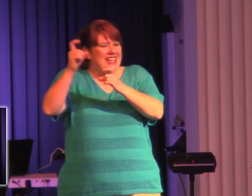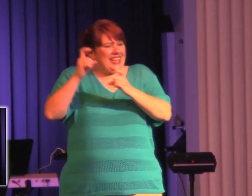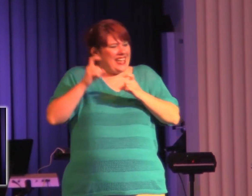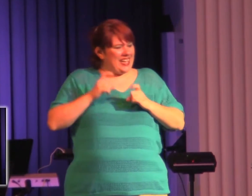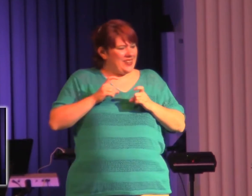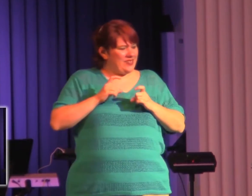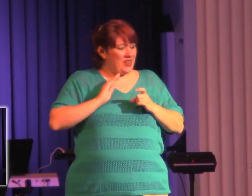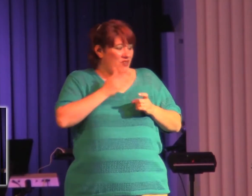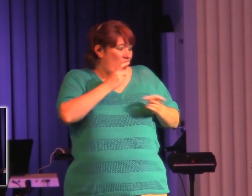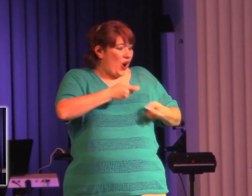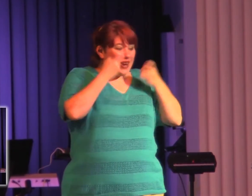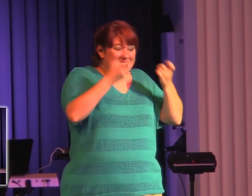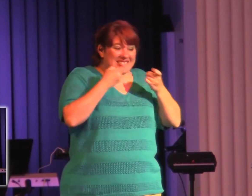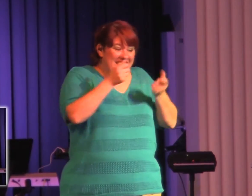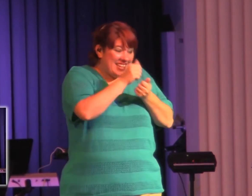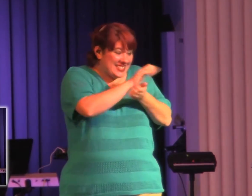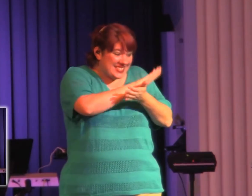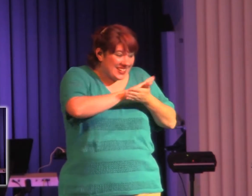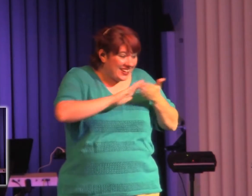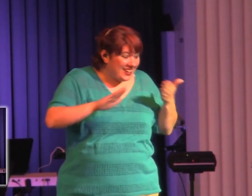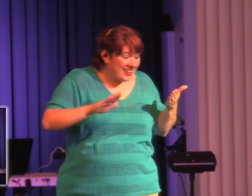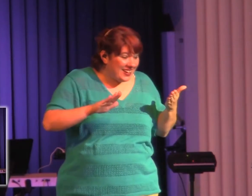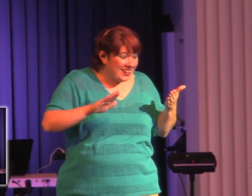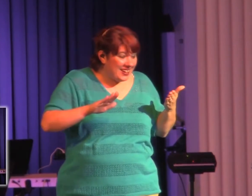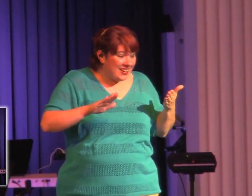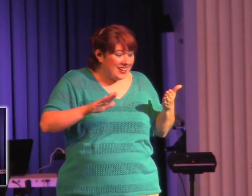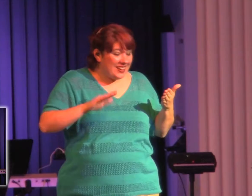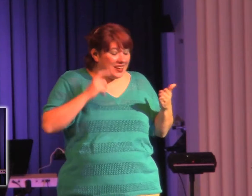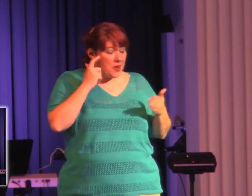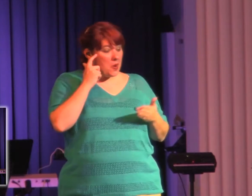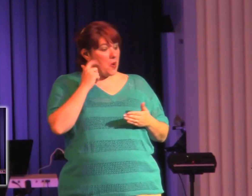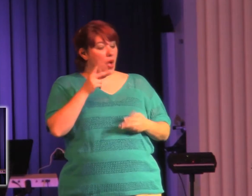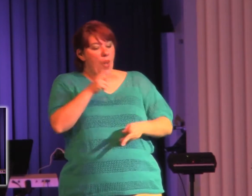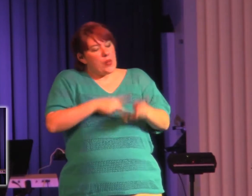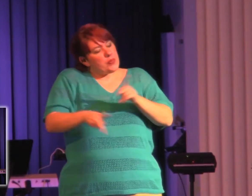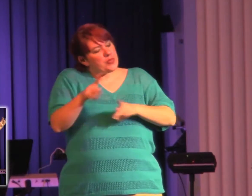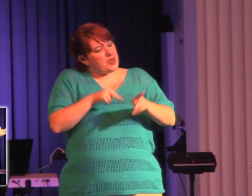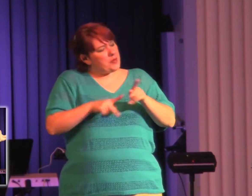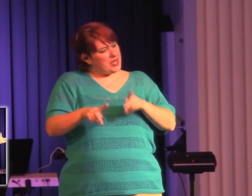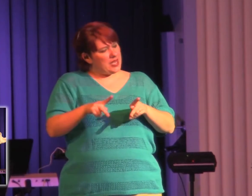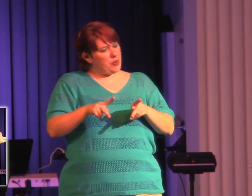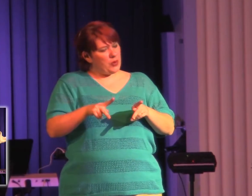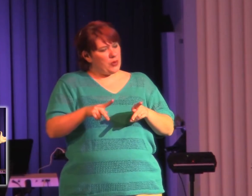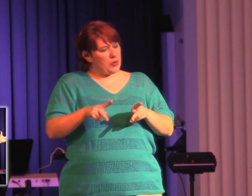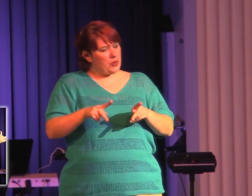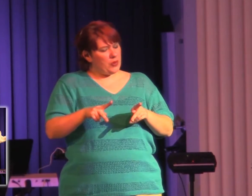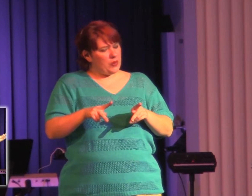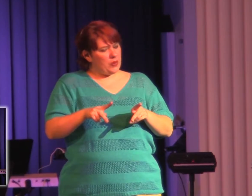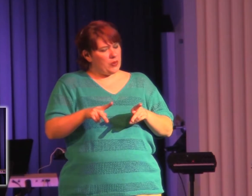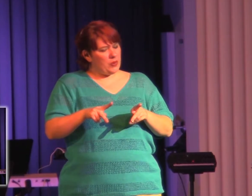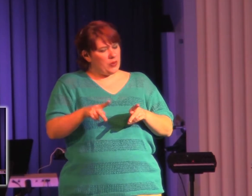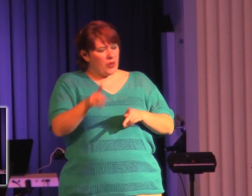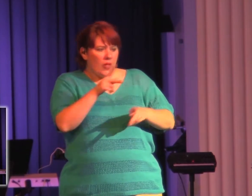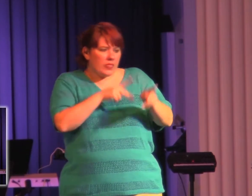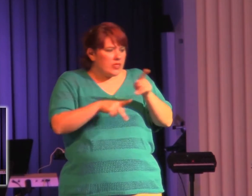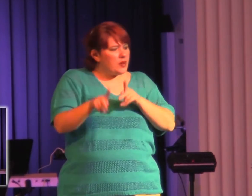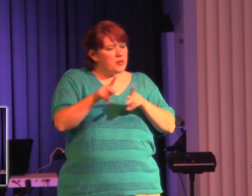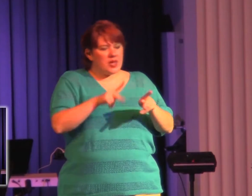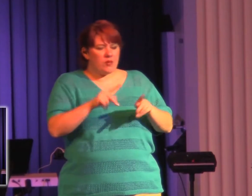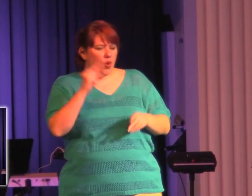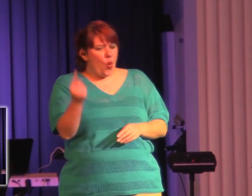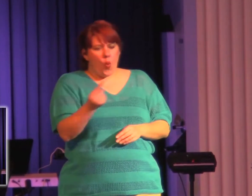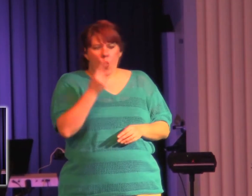frame, and the people in his hearing lived in a time frame that everyone else in previous history only